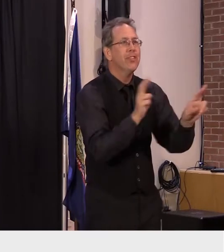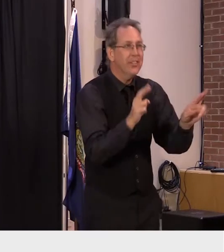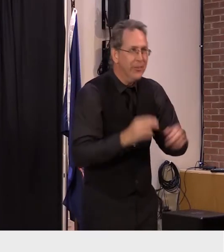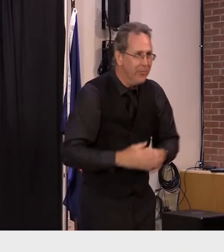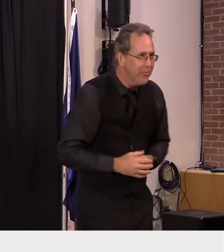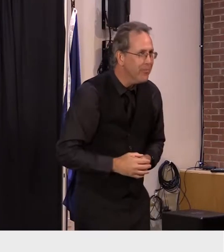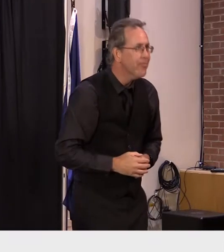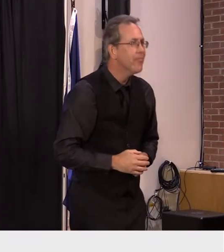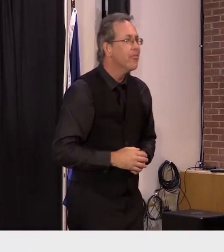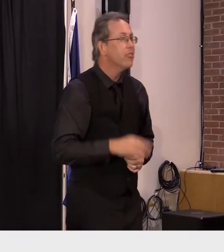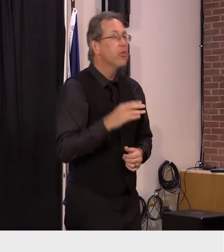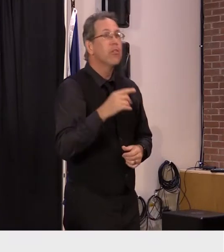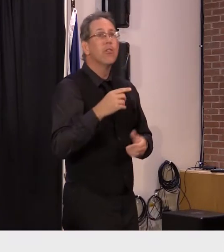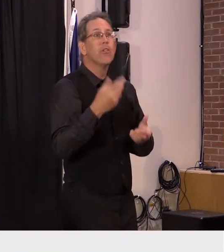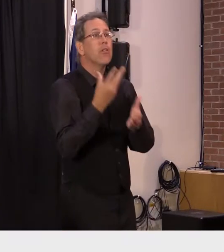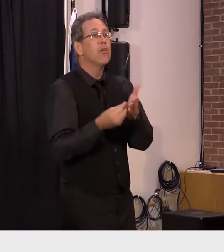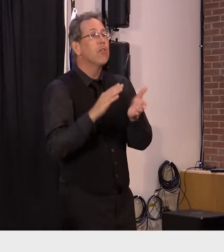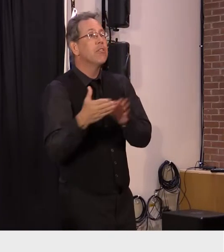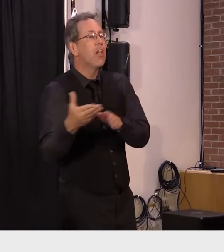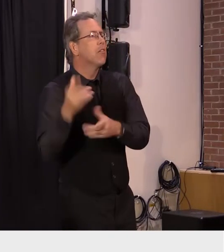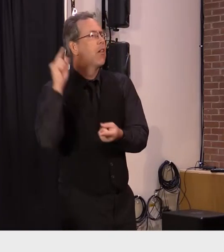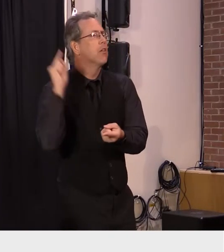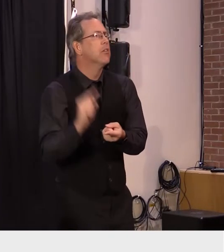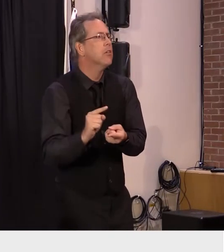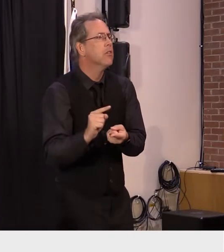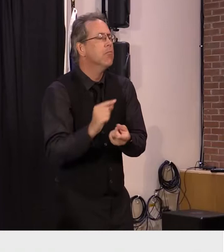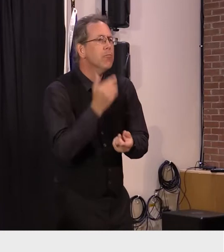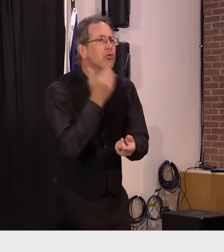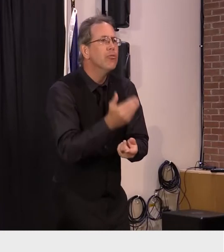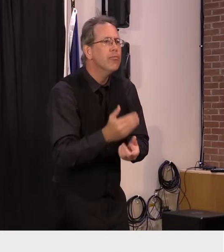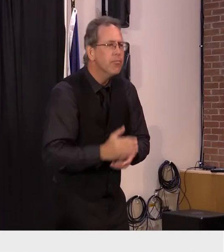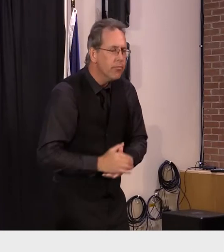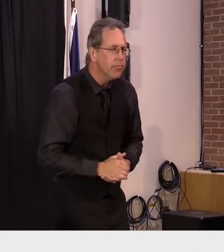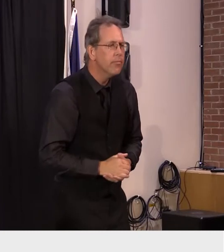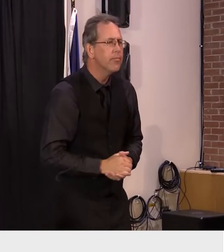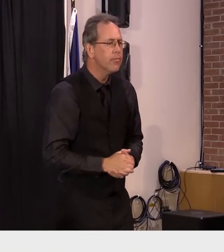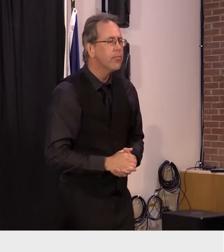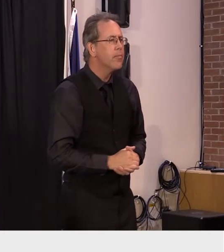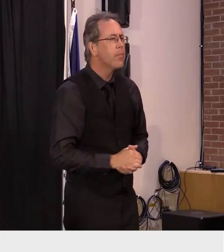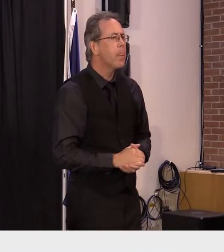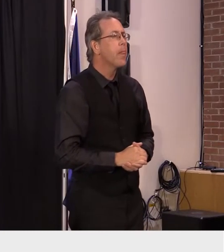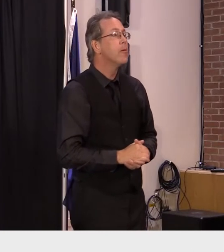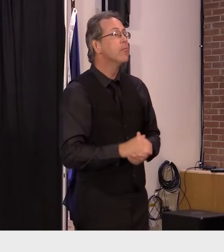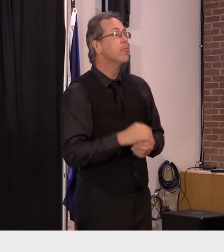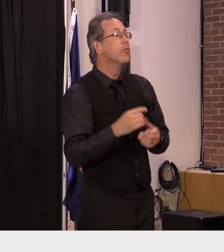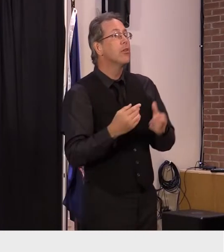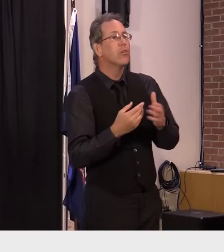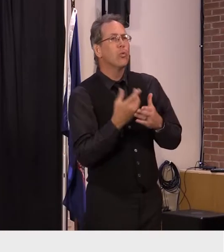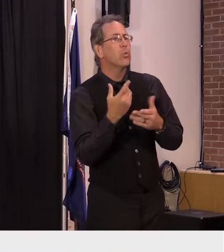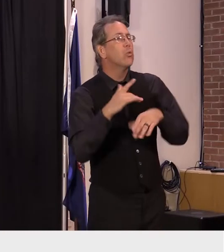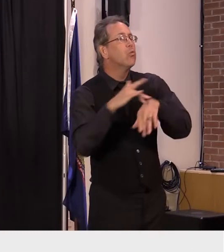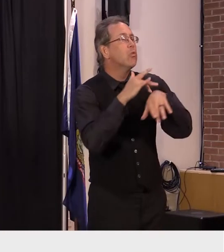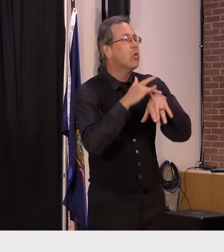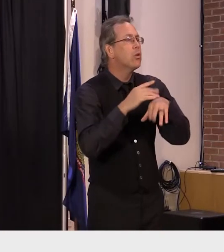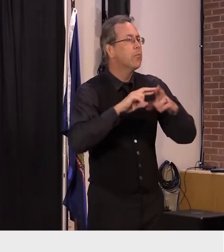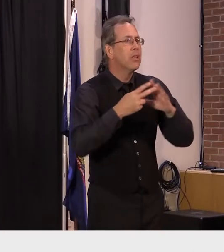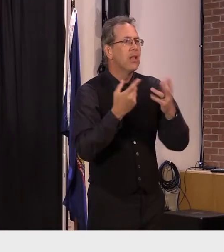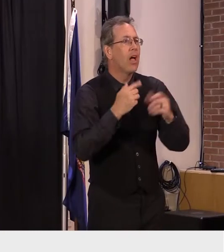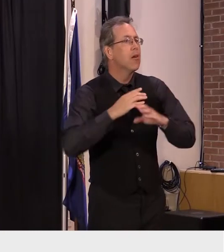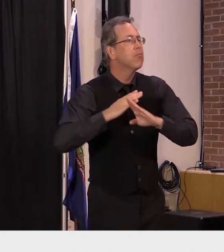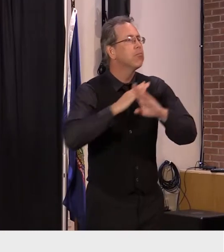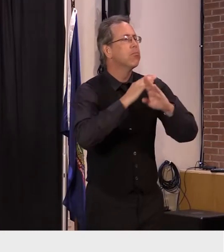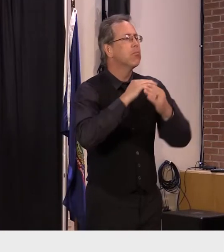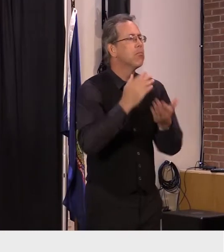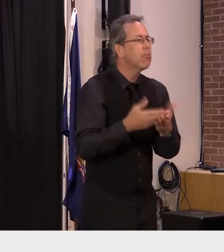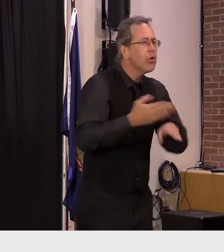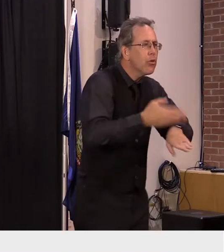much lower the new tools we have allow us to move away from the covid mitigation measures to a time when once